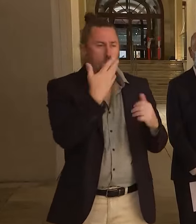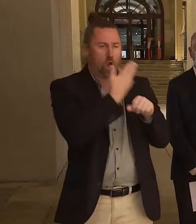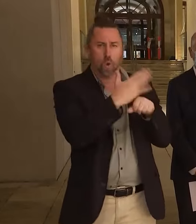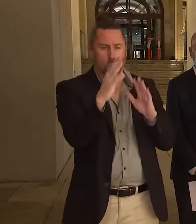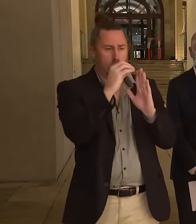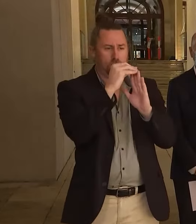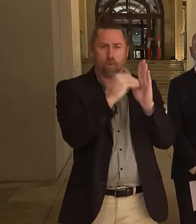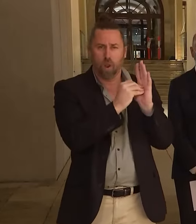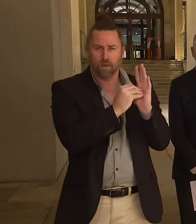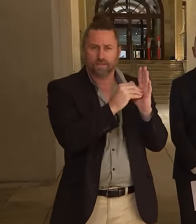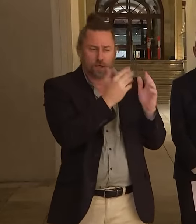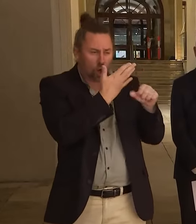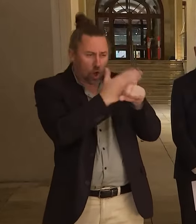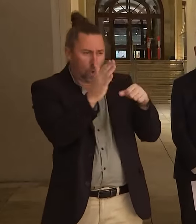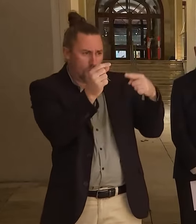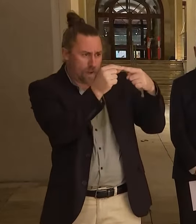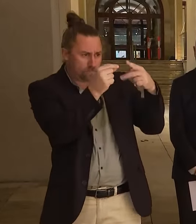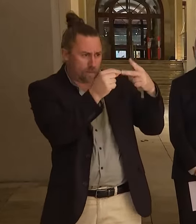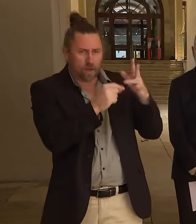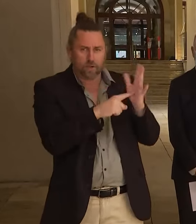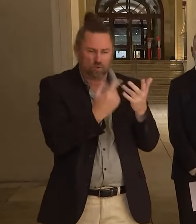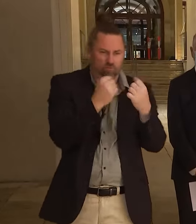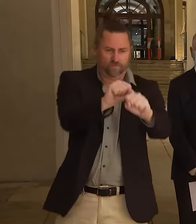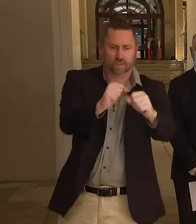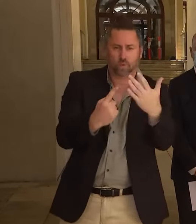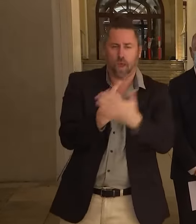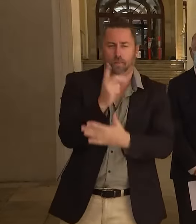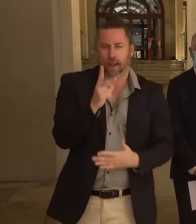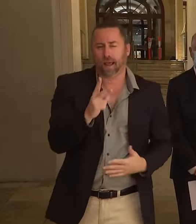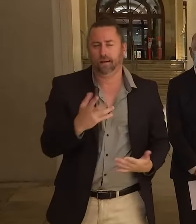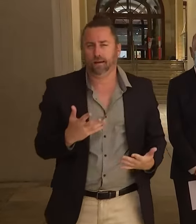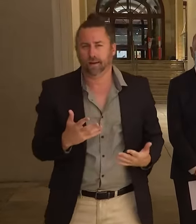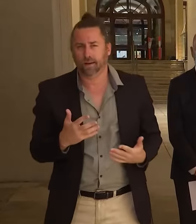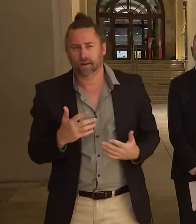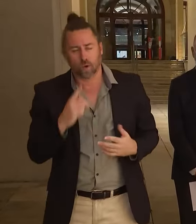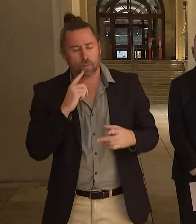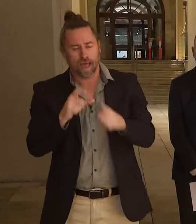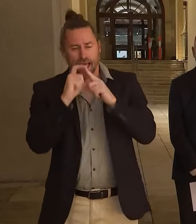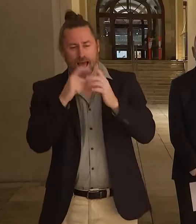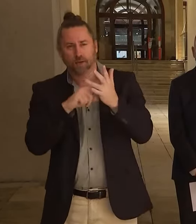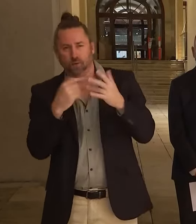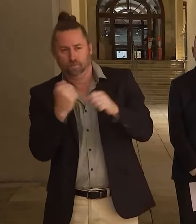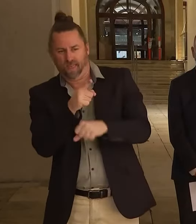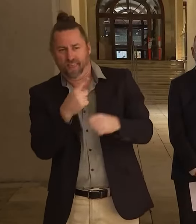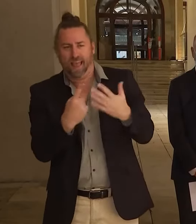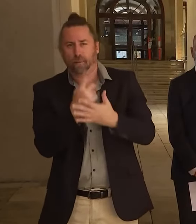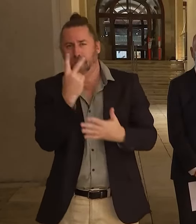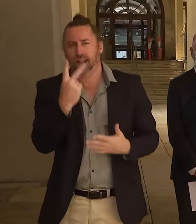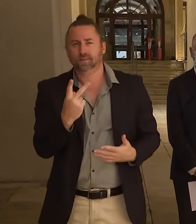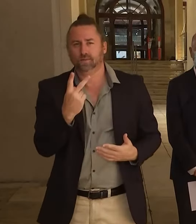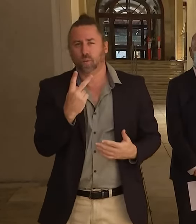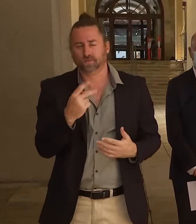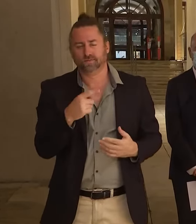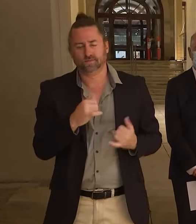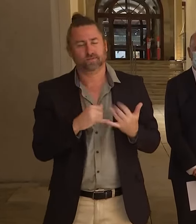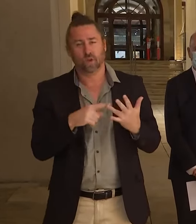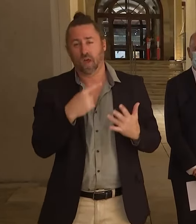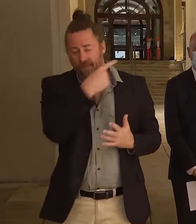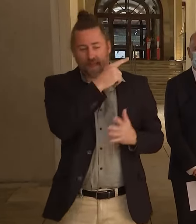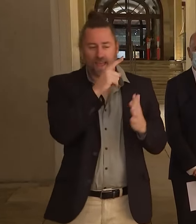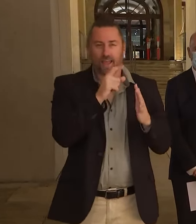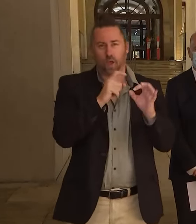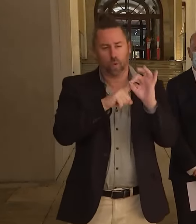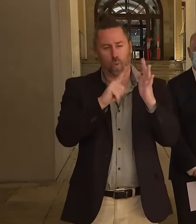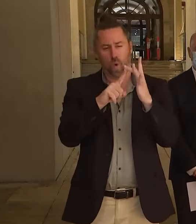like this would be first hard to do and would be identified very quickly if it was to occur. But